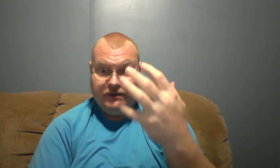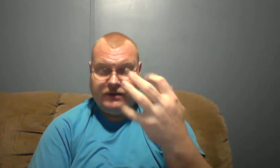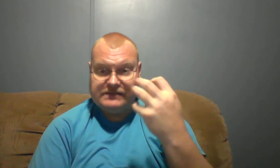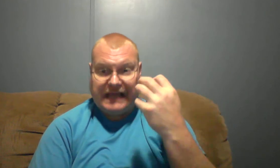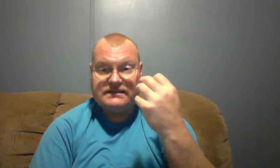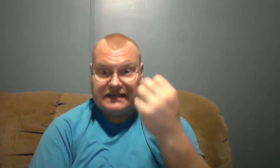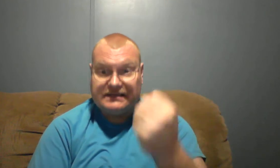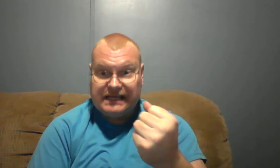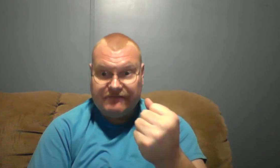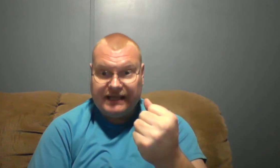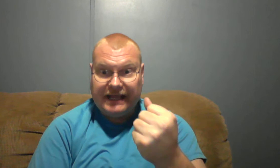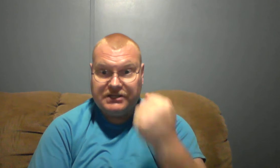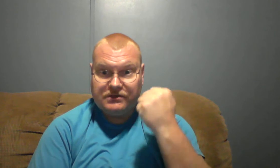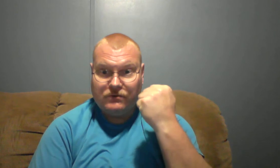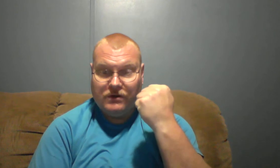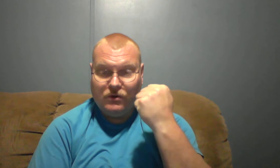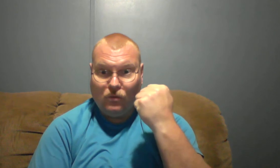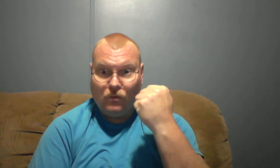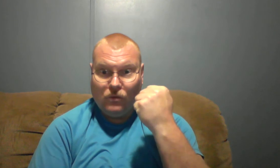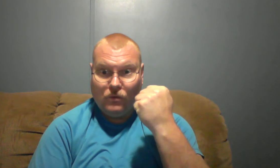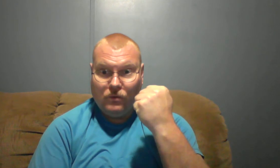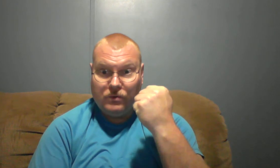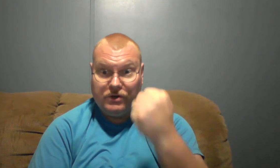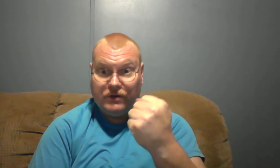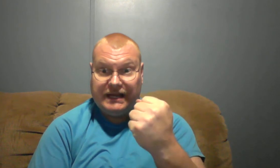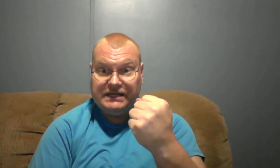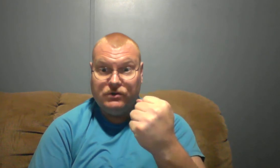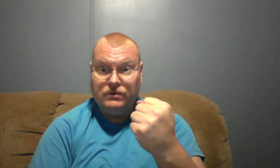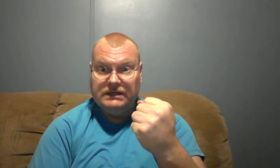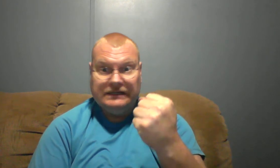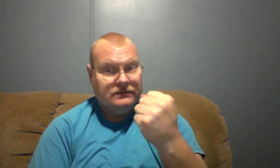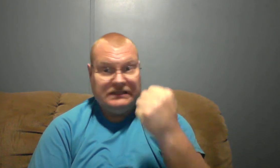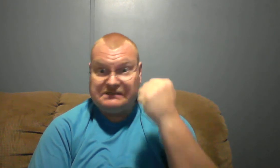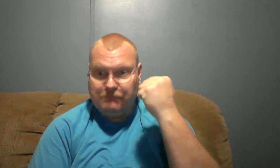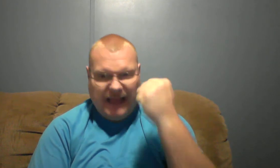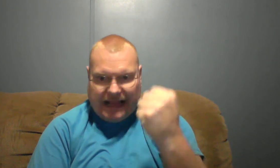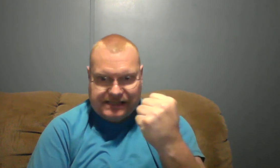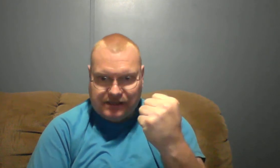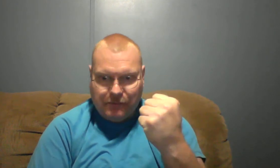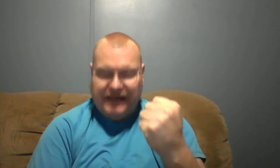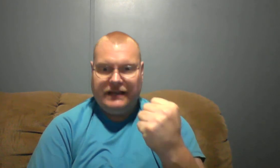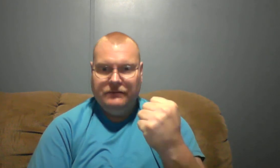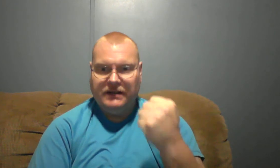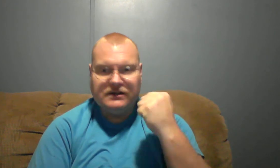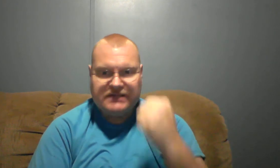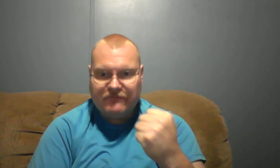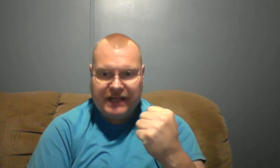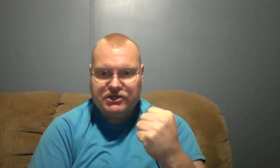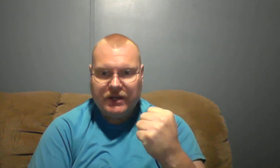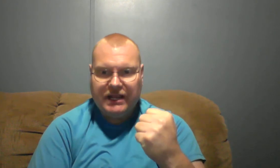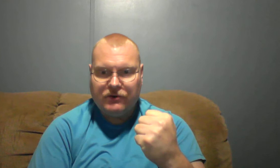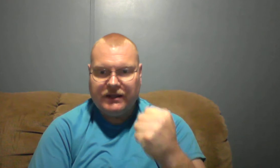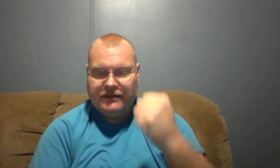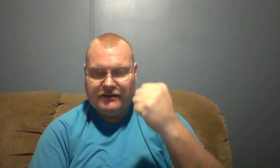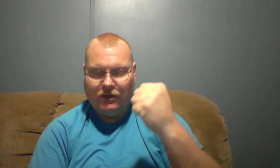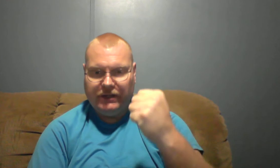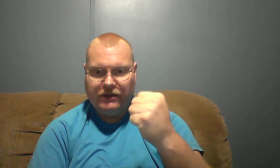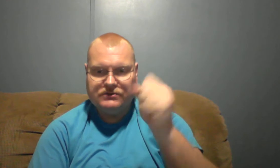Ghost has that safety catch. When you're ready to just blast somebody because they've made you angry the Holy Ghost is